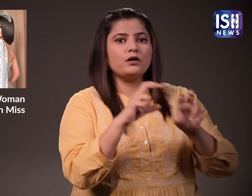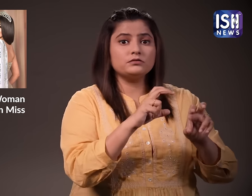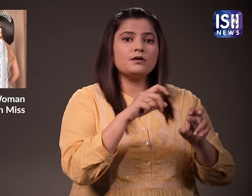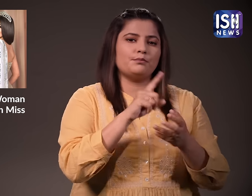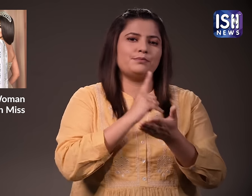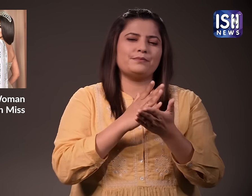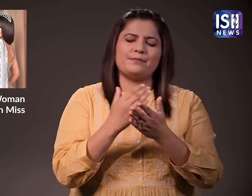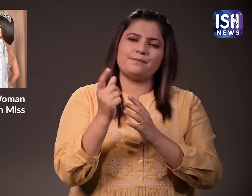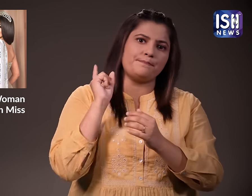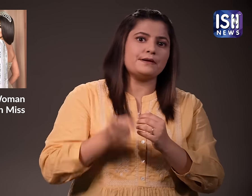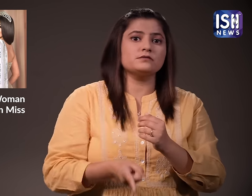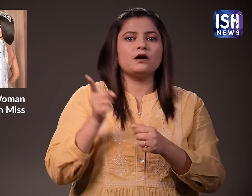male guardianship was mandatory.